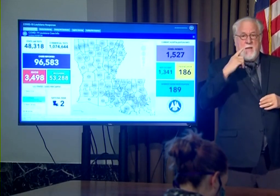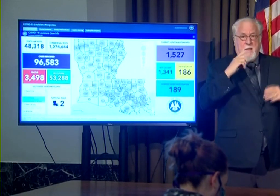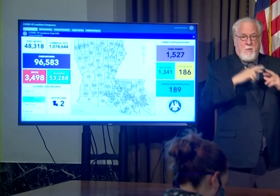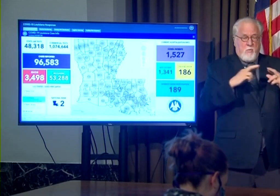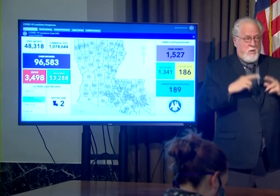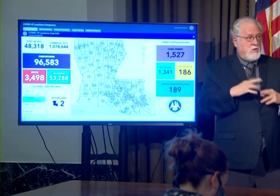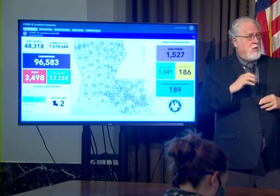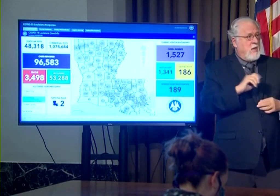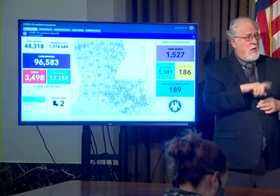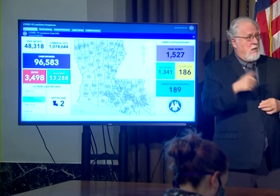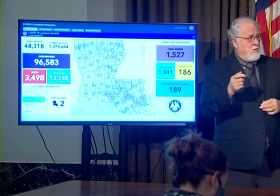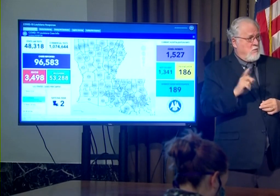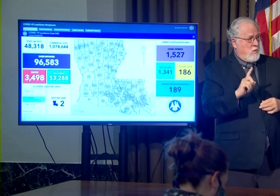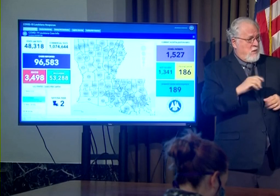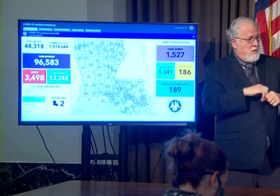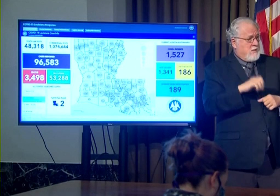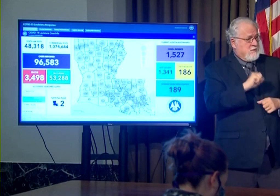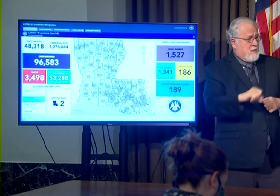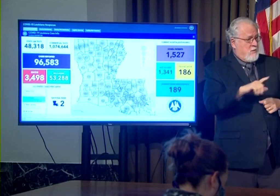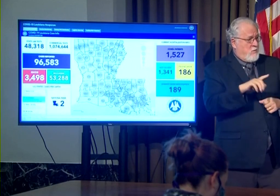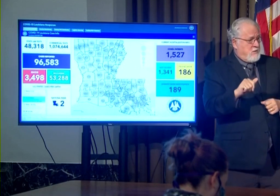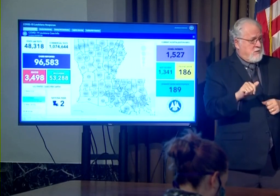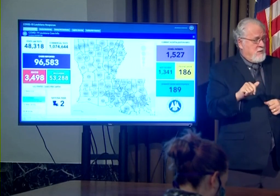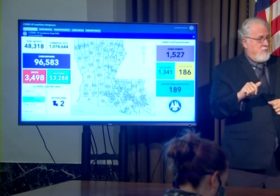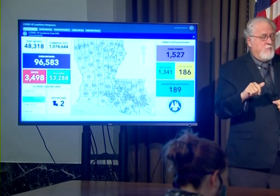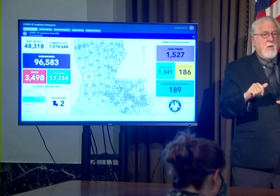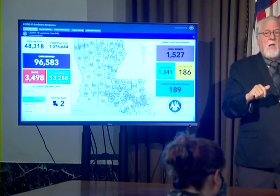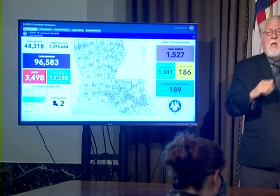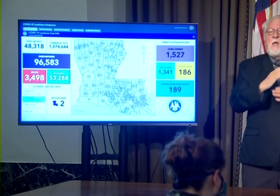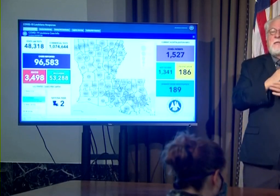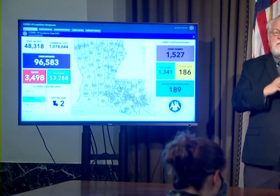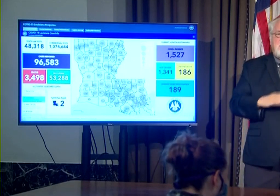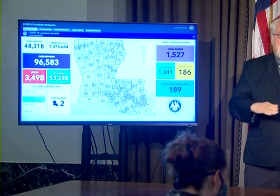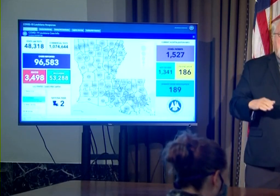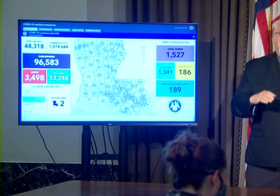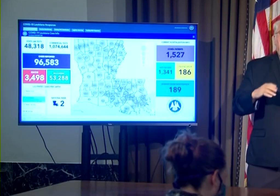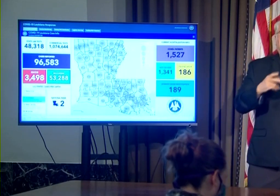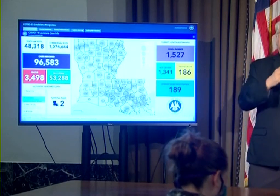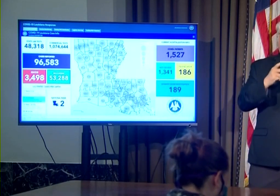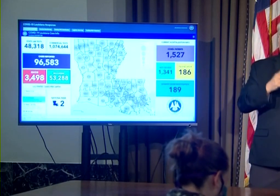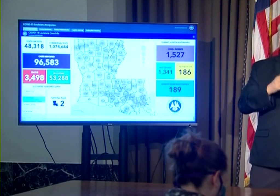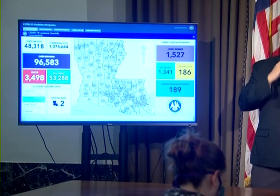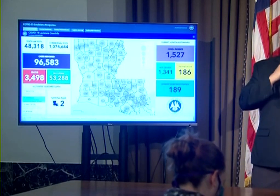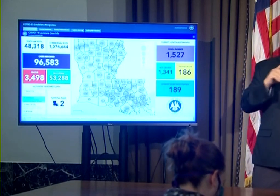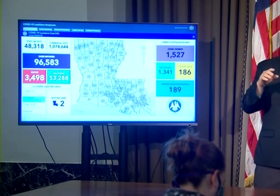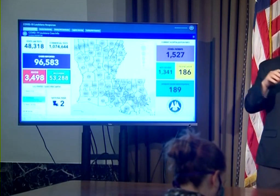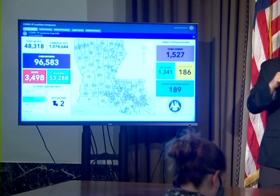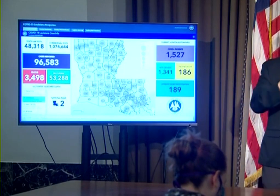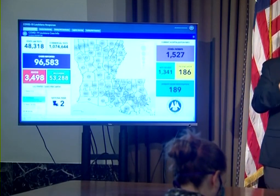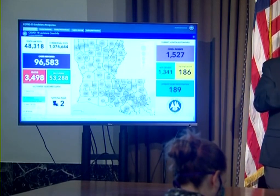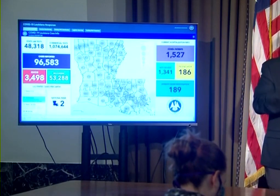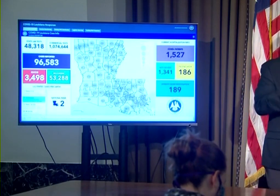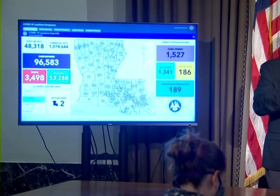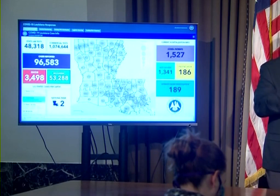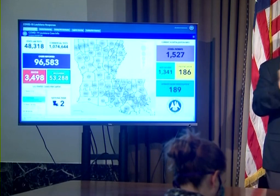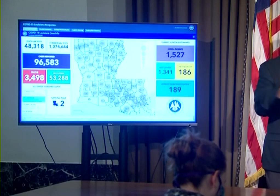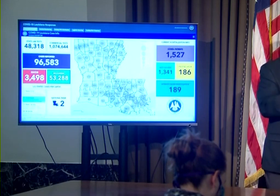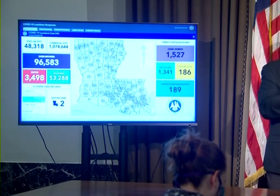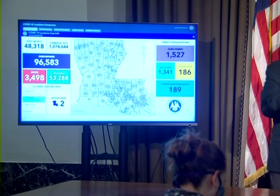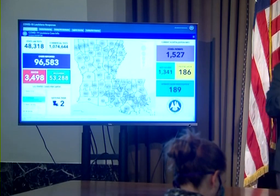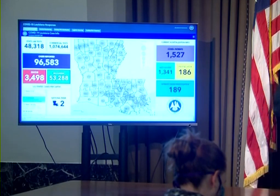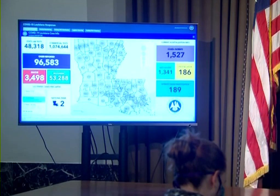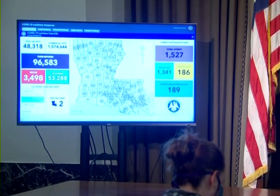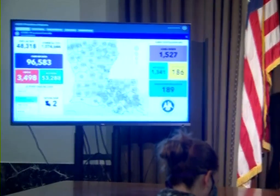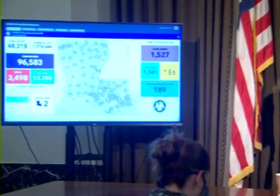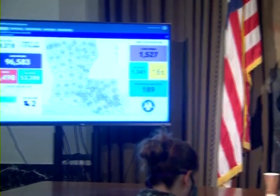and elsewhere in South Louisiana some mobile sites will operate in multiple days like at Cajun Field in in Lafayette